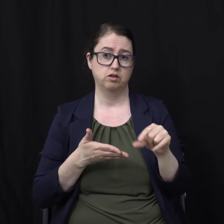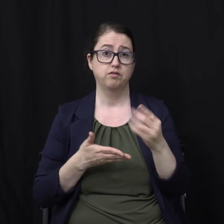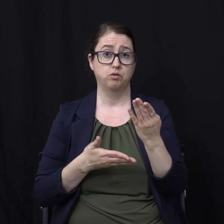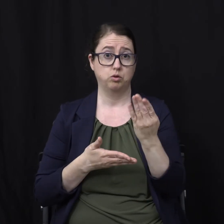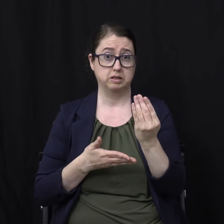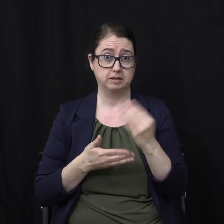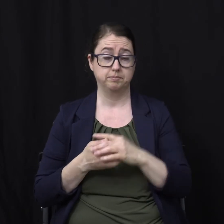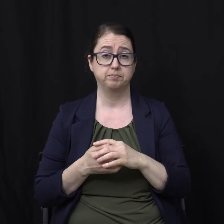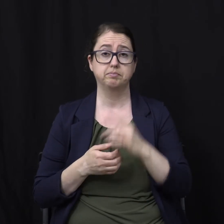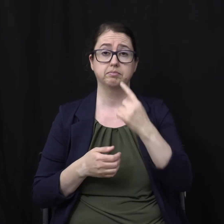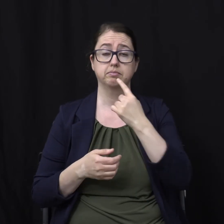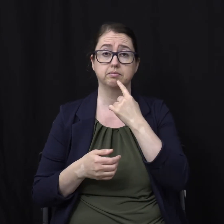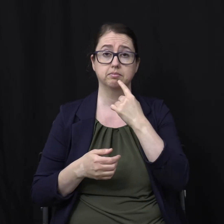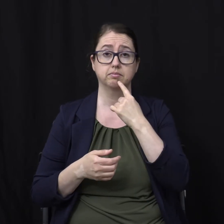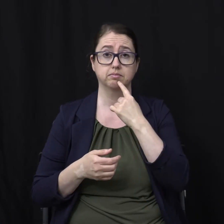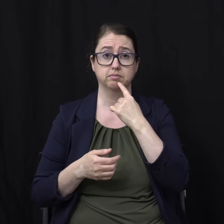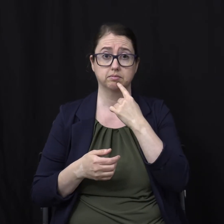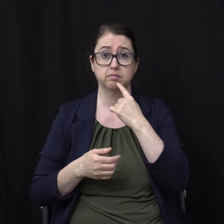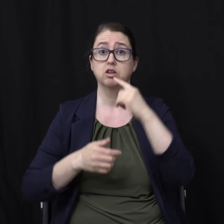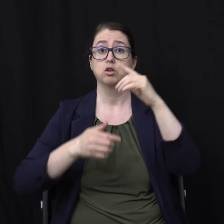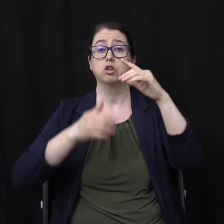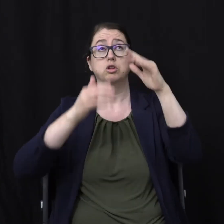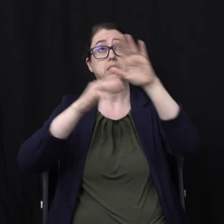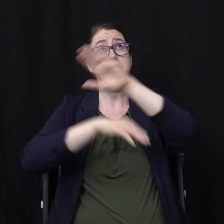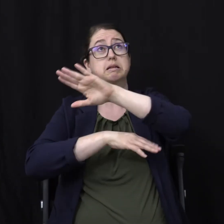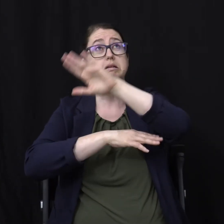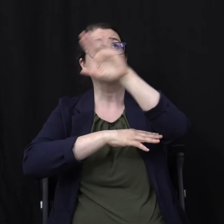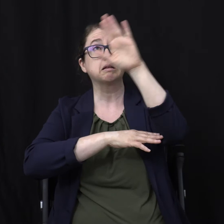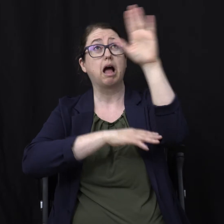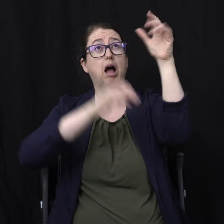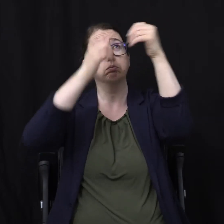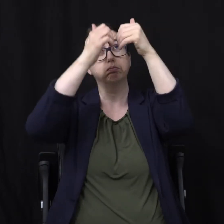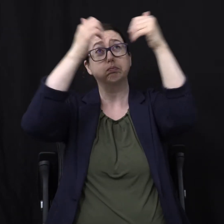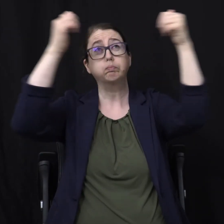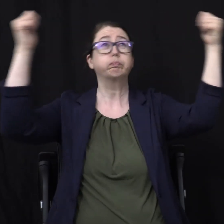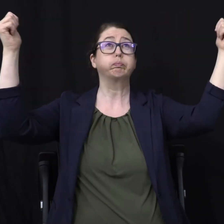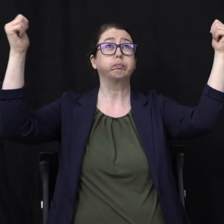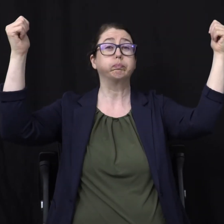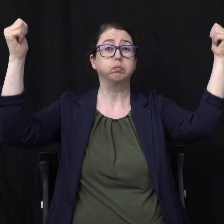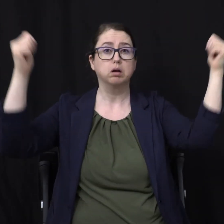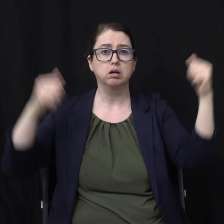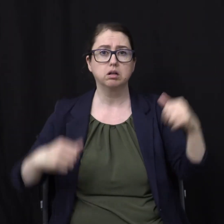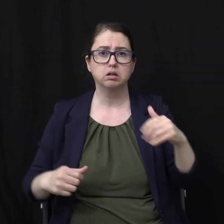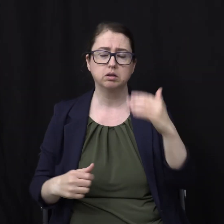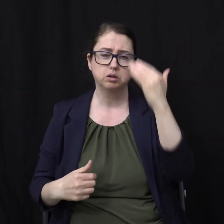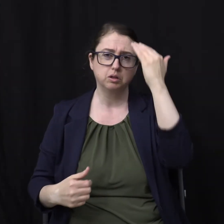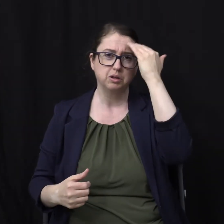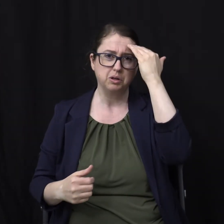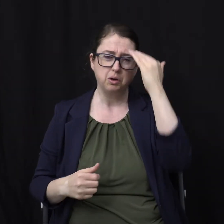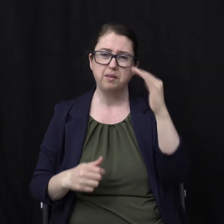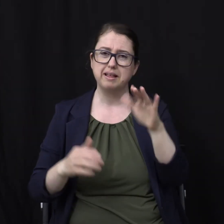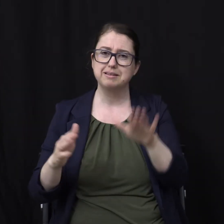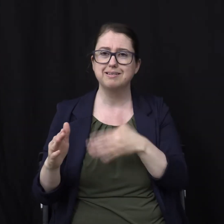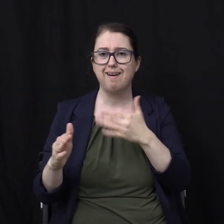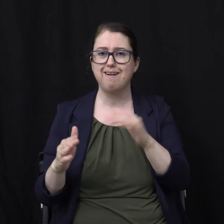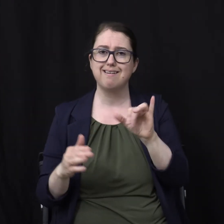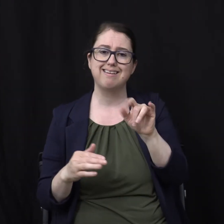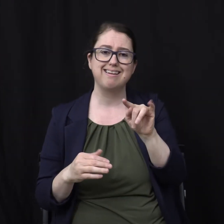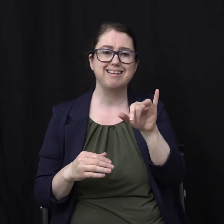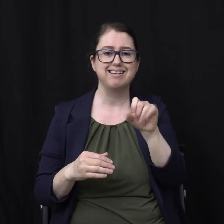Okay And the heaven Departed as a scroll Don't you love that song It is well with my soul The verse where the sky Recedes as a scroll That